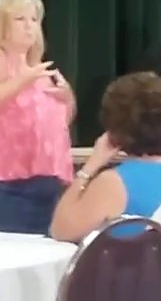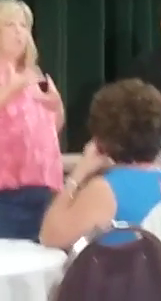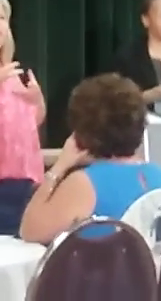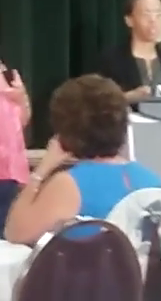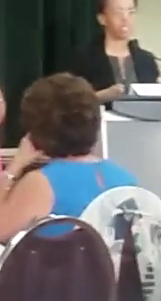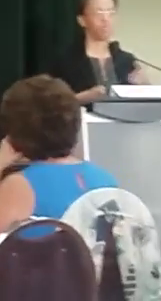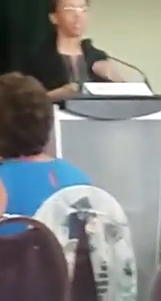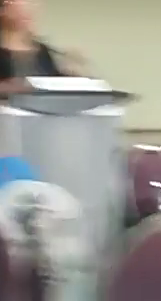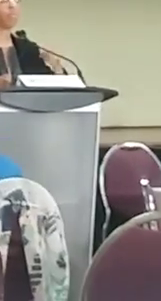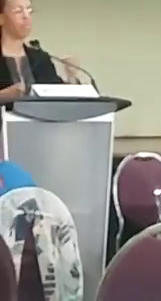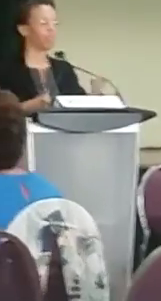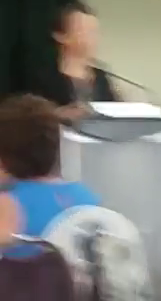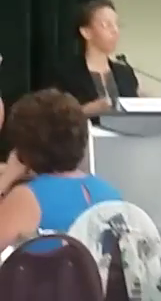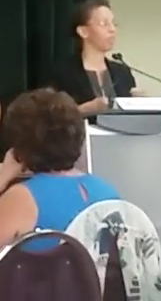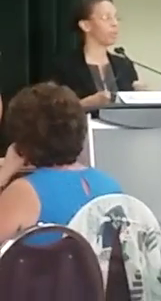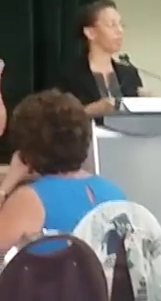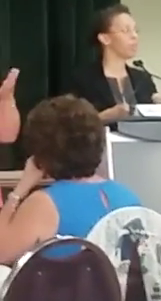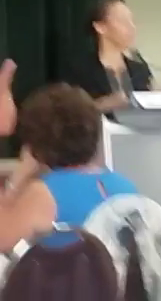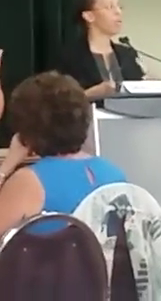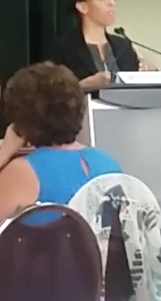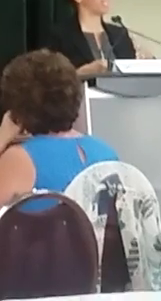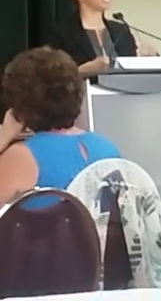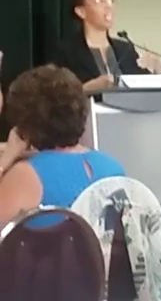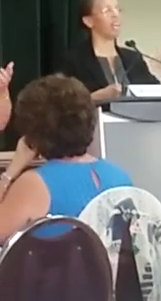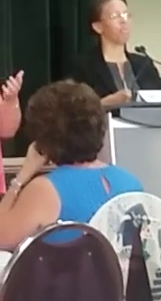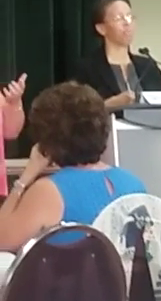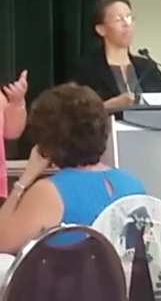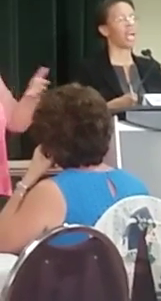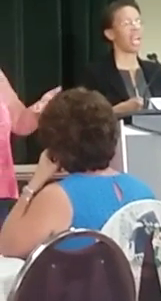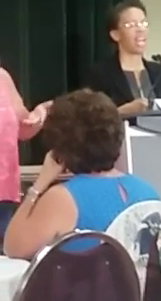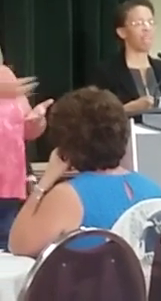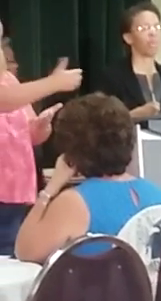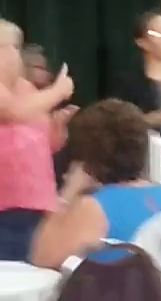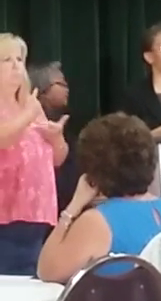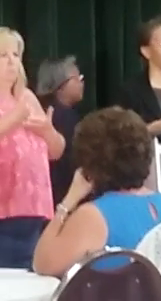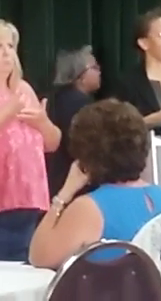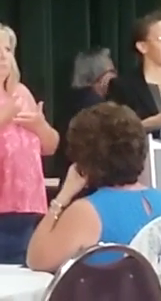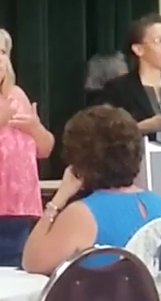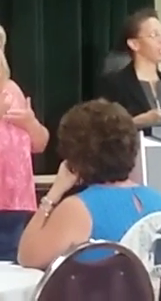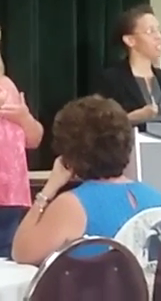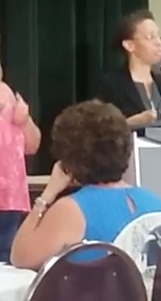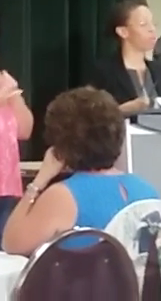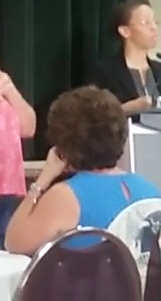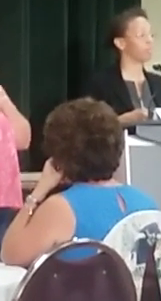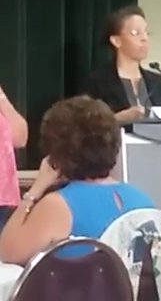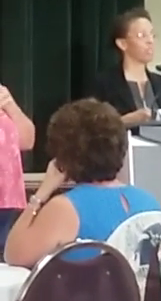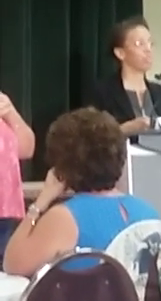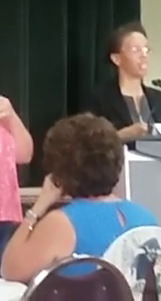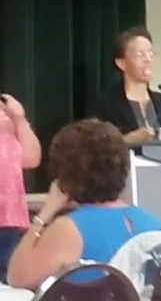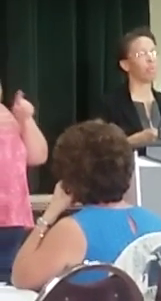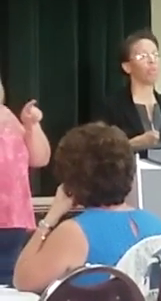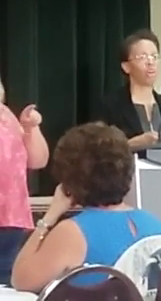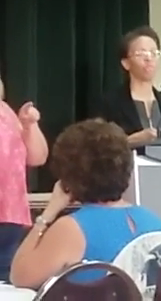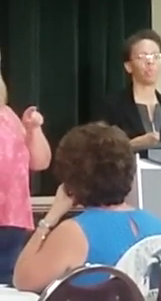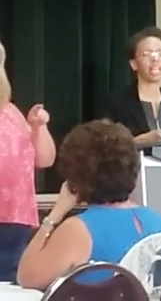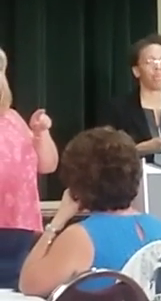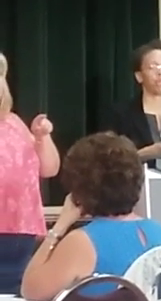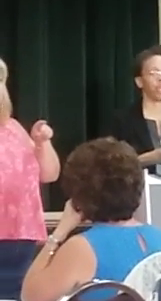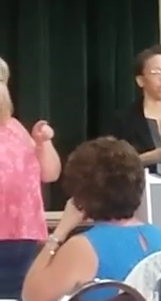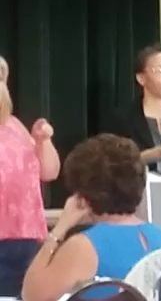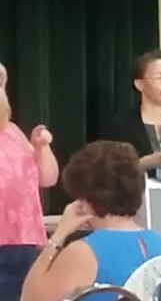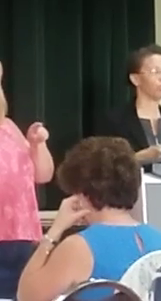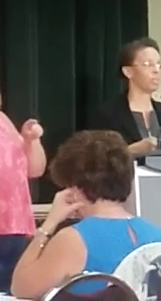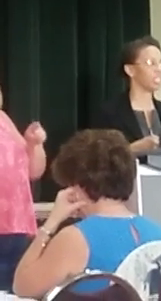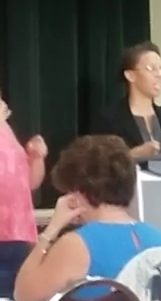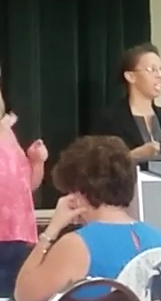as well, so it's very helpful for you to fill them out, but anyone that does get up and is the spokesperson for the table will also be